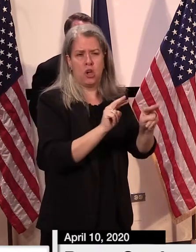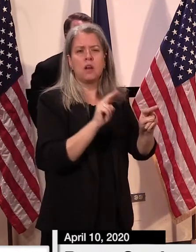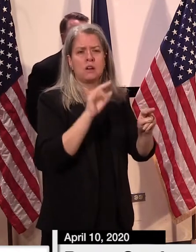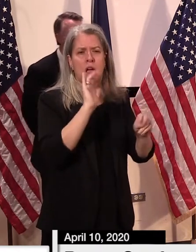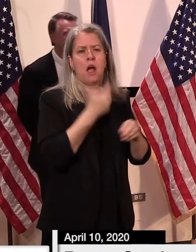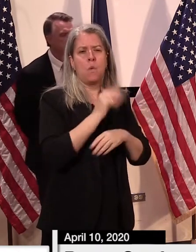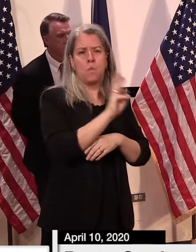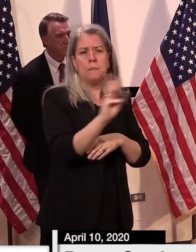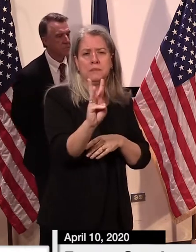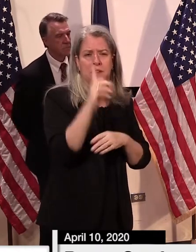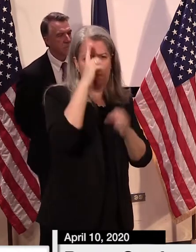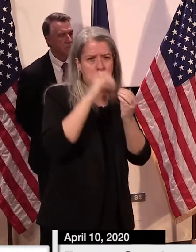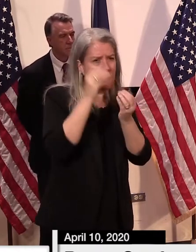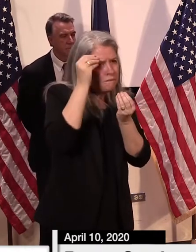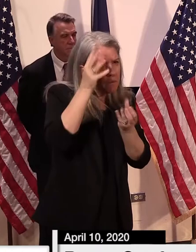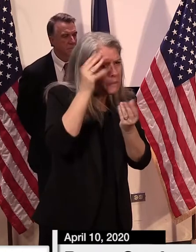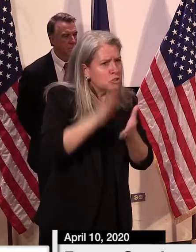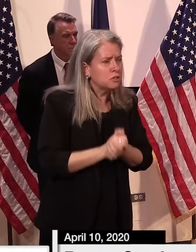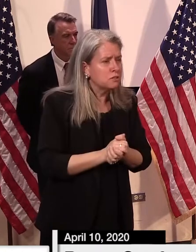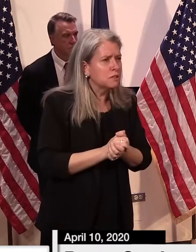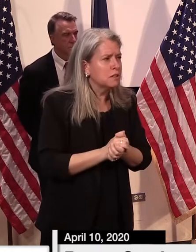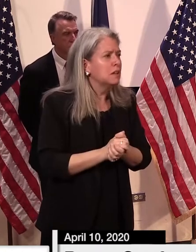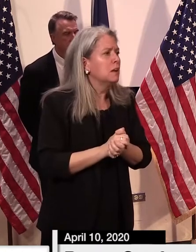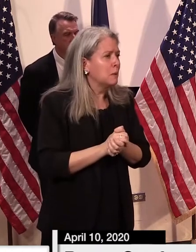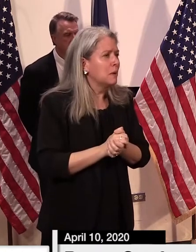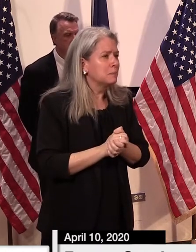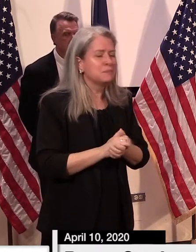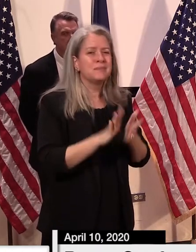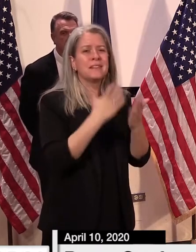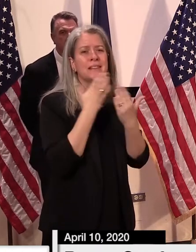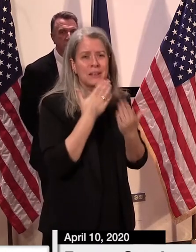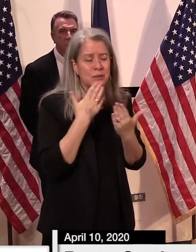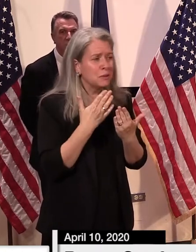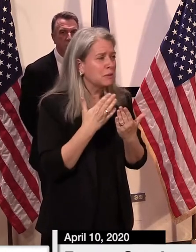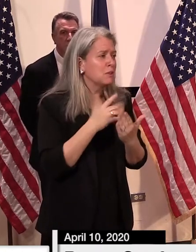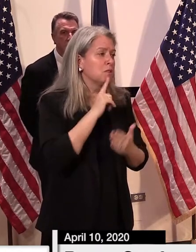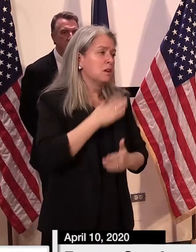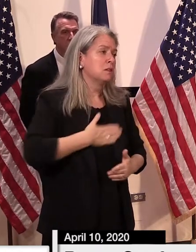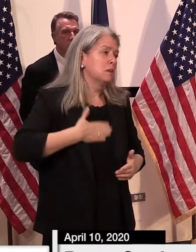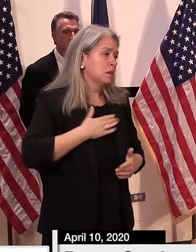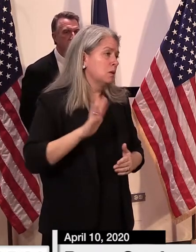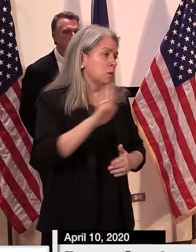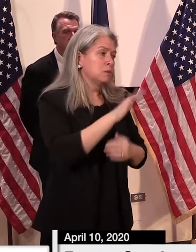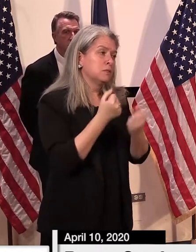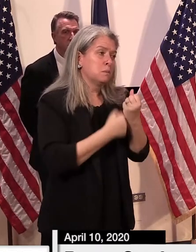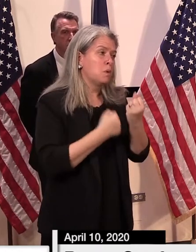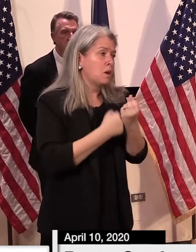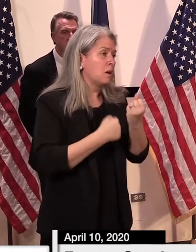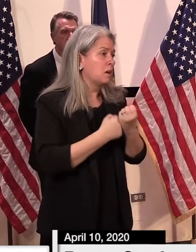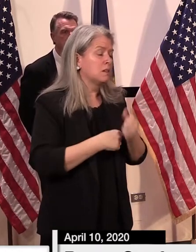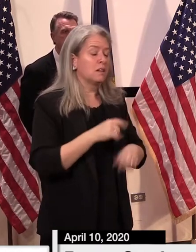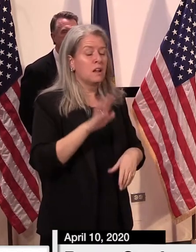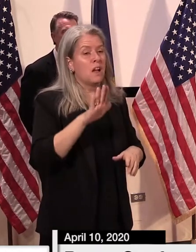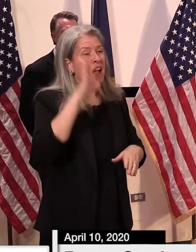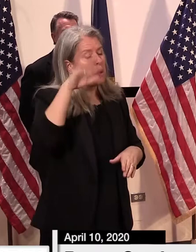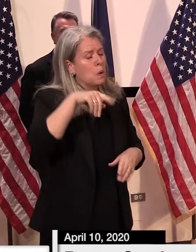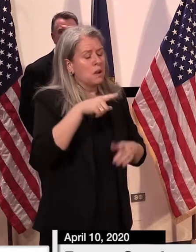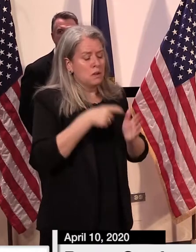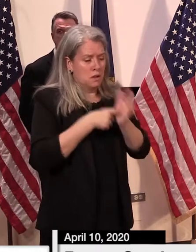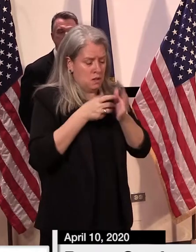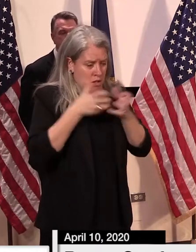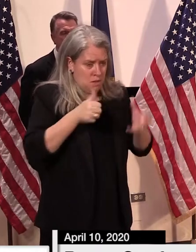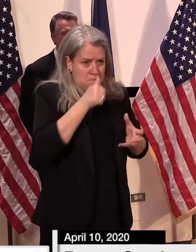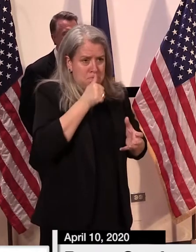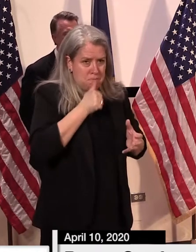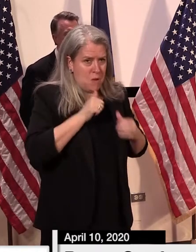With that, I will just conclude again by saying thank you to everybody. We appreciate the support. We appreciate the patience you have,